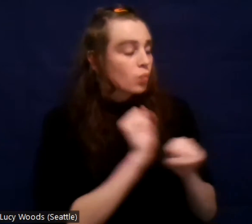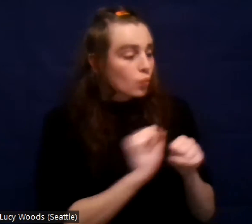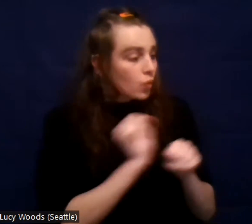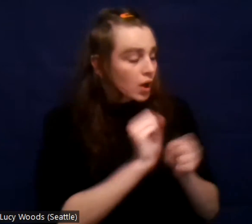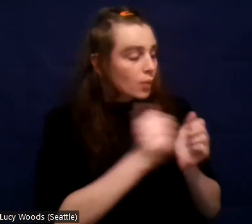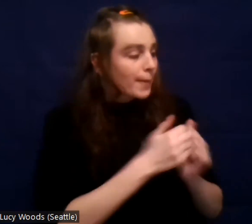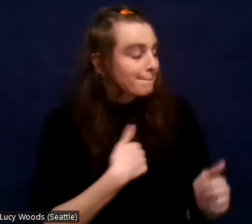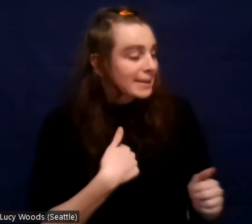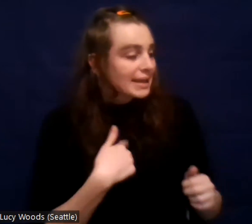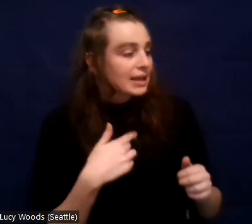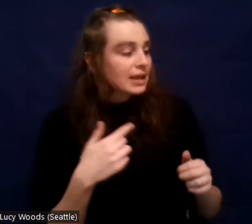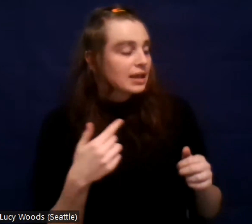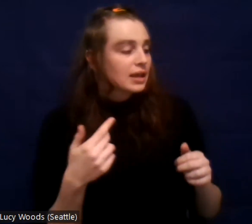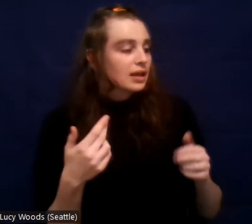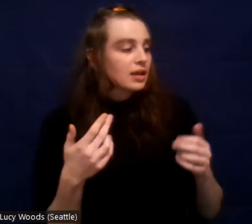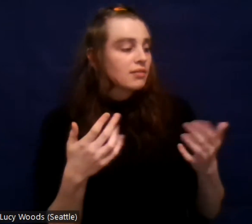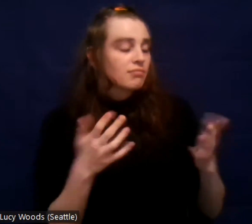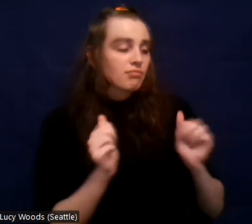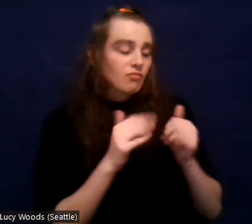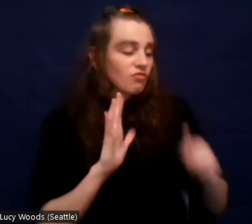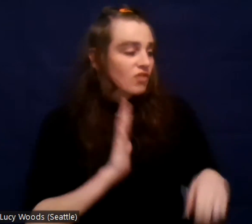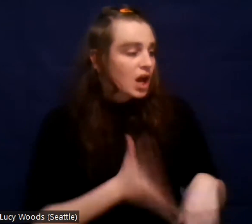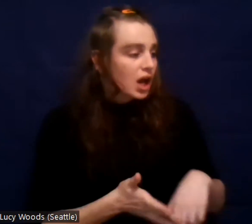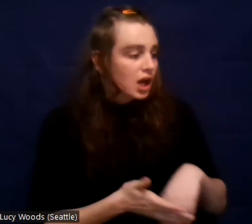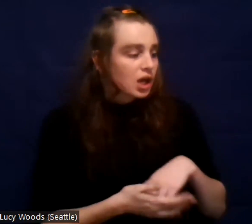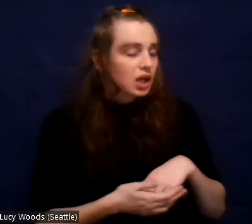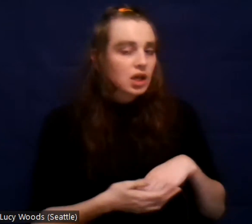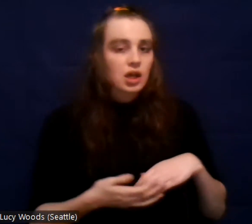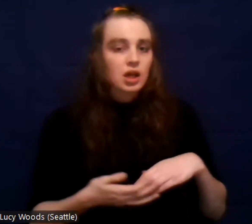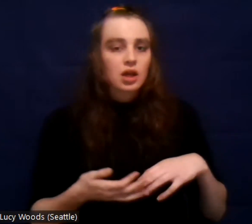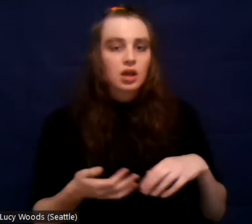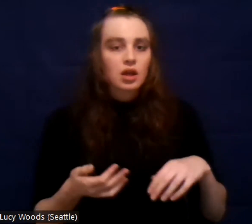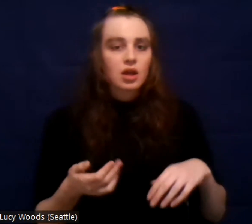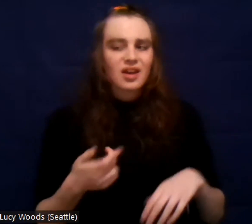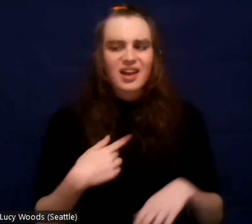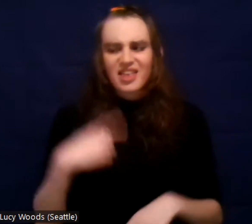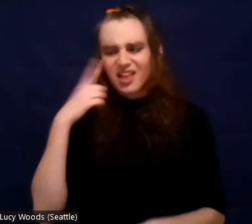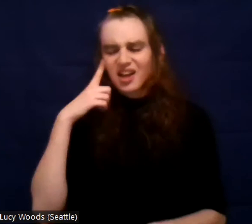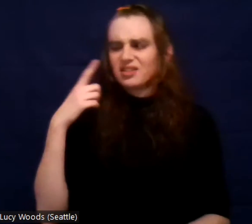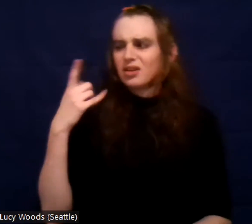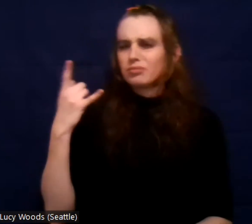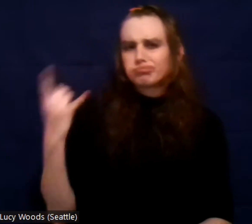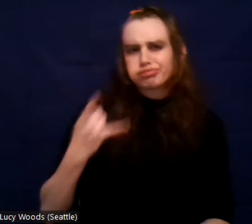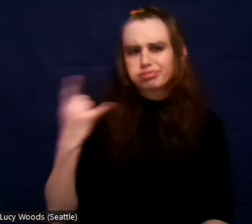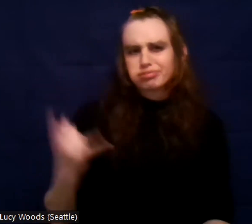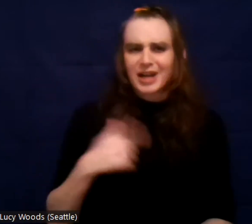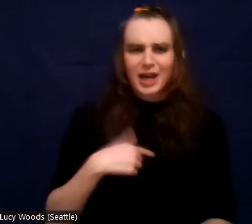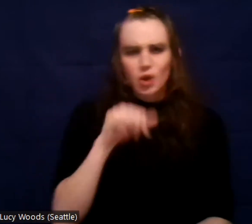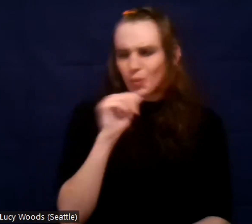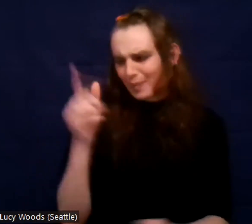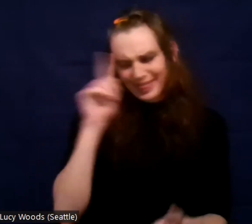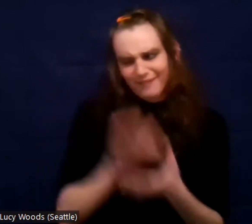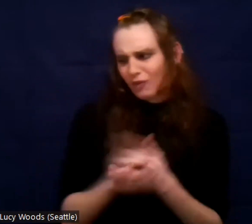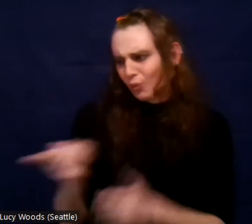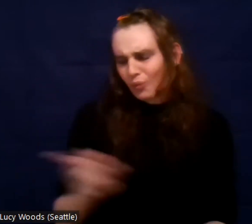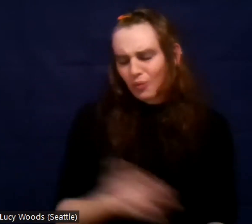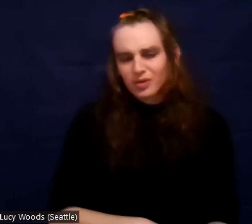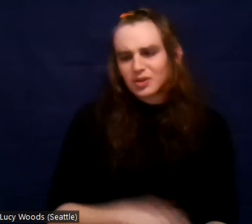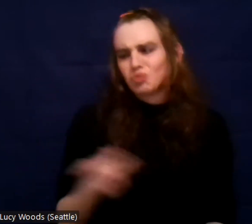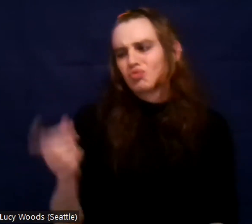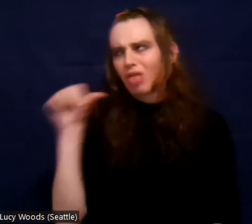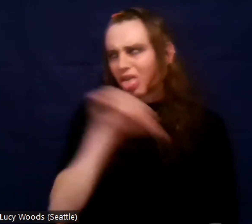Basically threw the towel in, but in my head was like, I call bull, it's going to go back to the same old thing. You're just drunk.